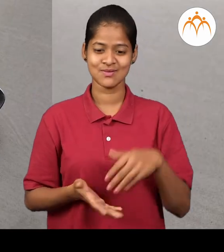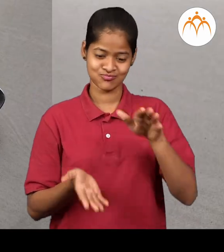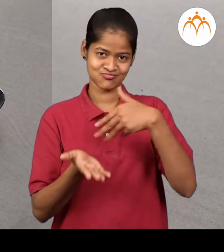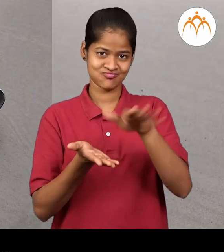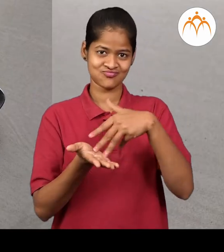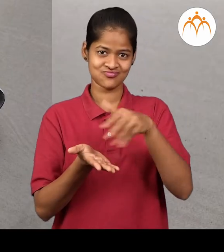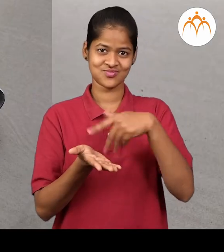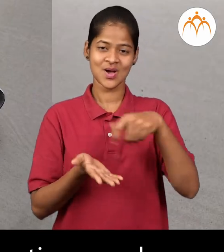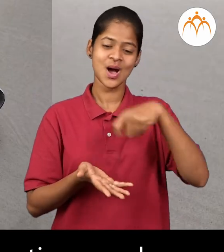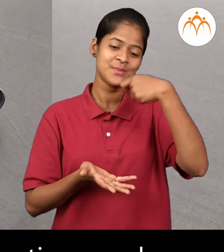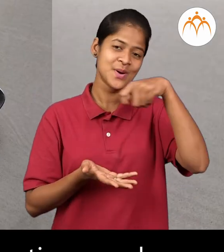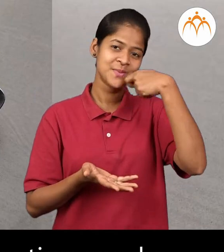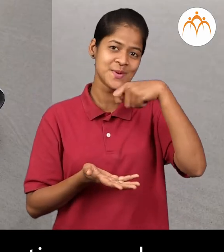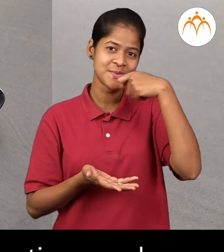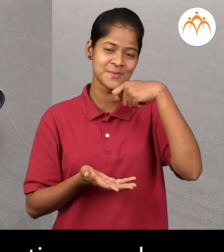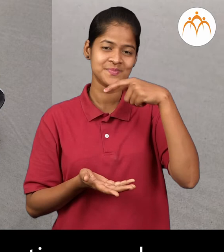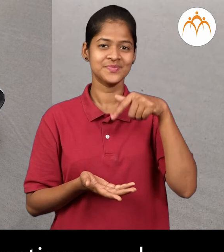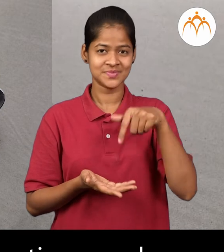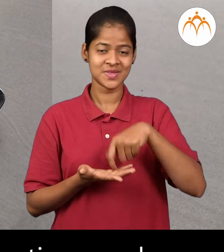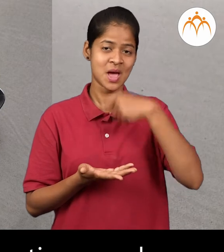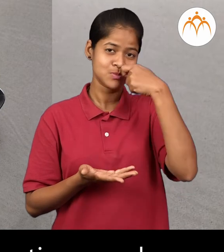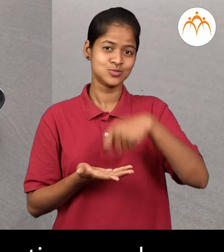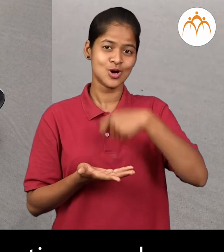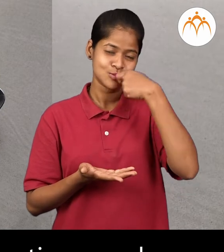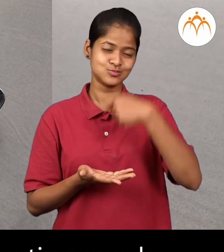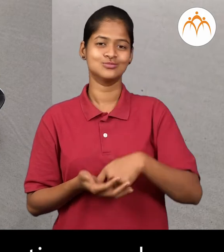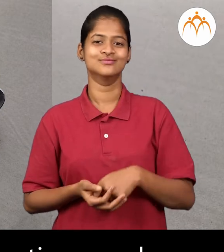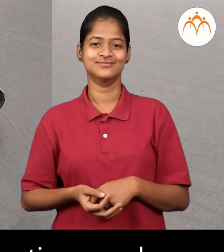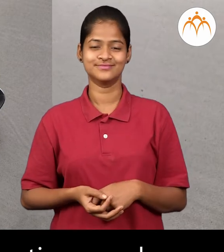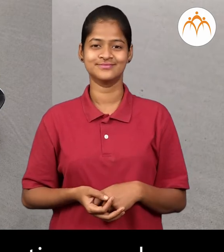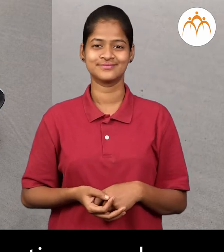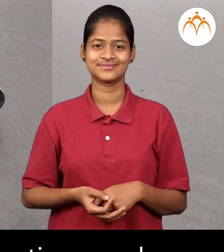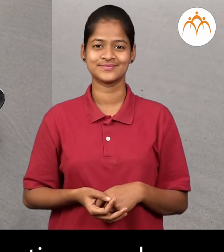is used for eating snacks.